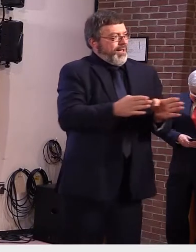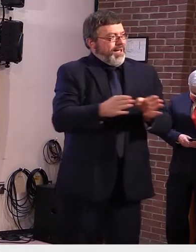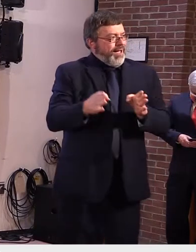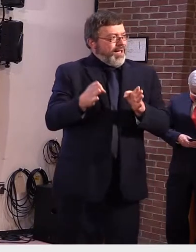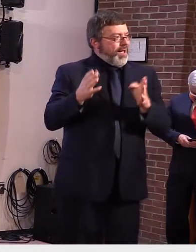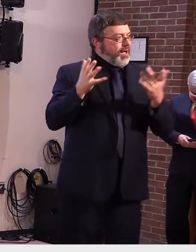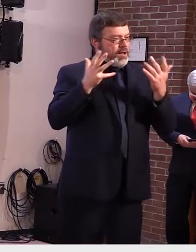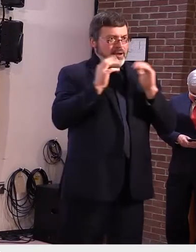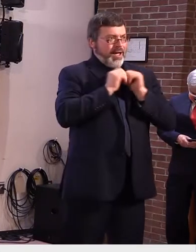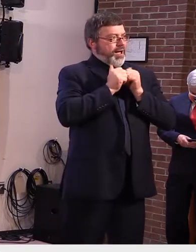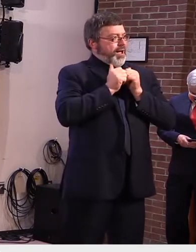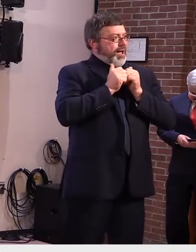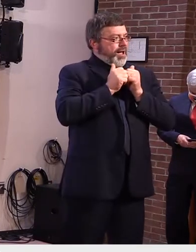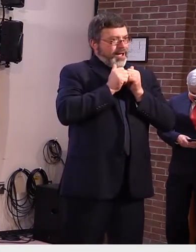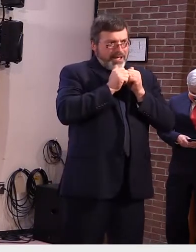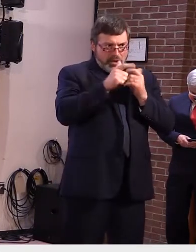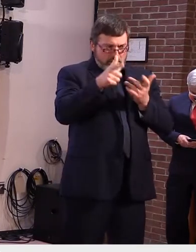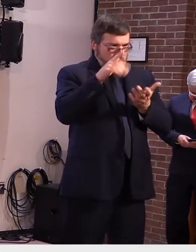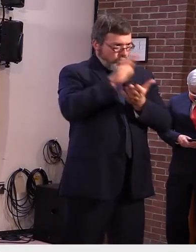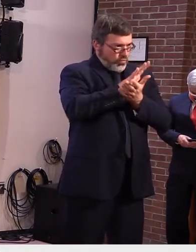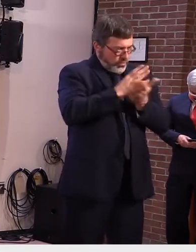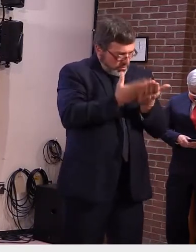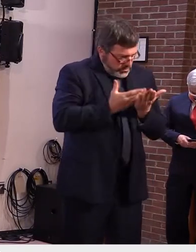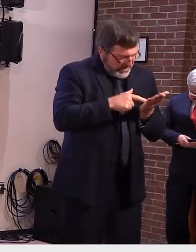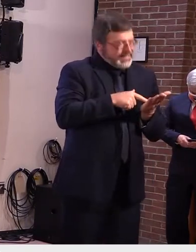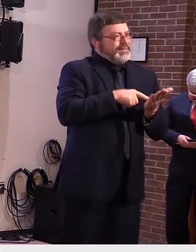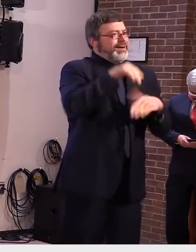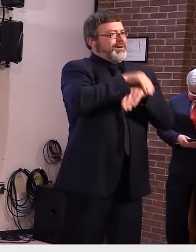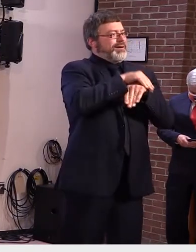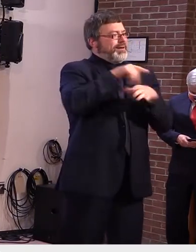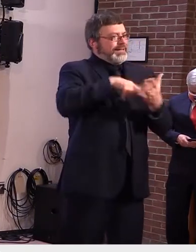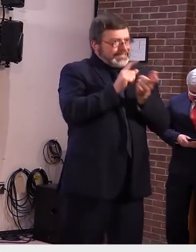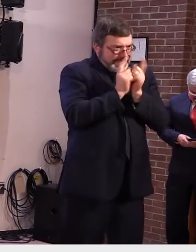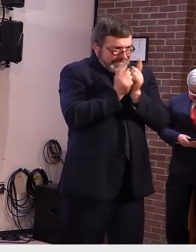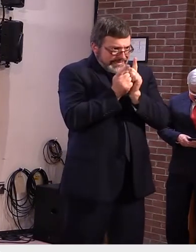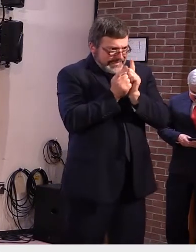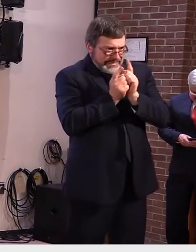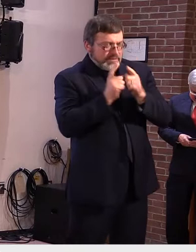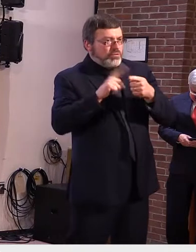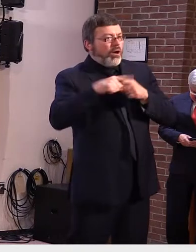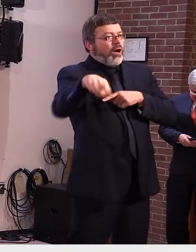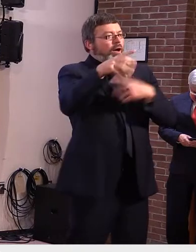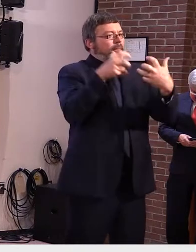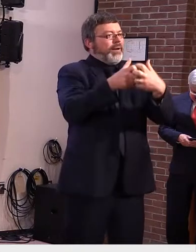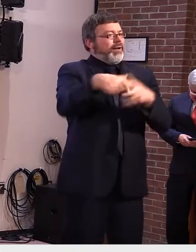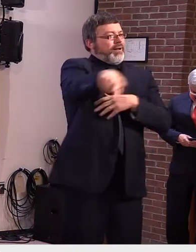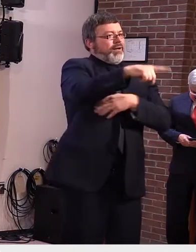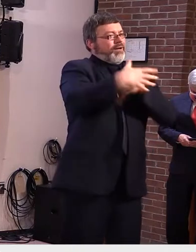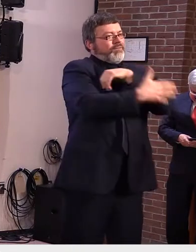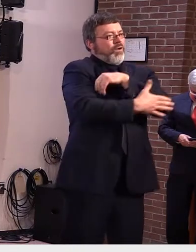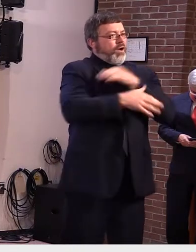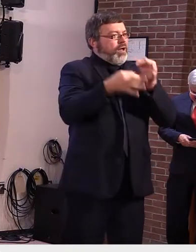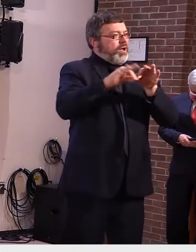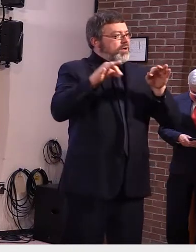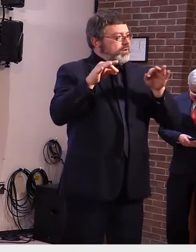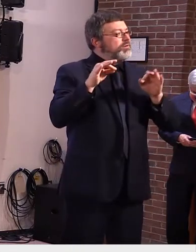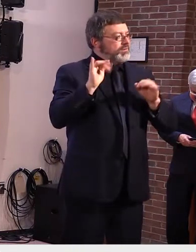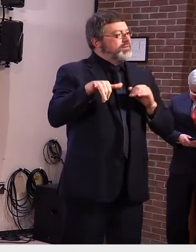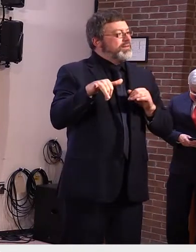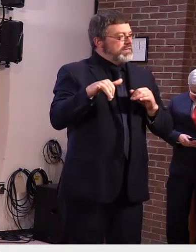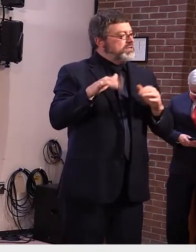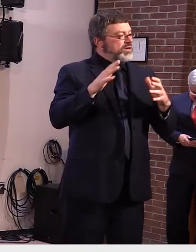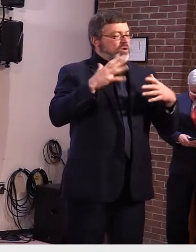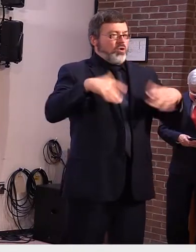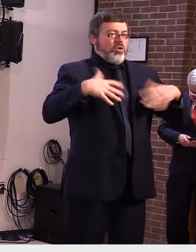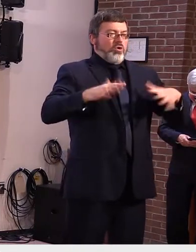in-person learning. This was and remains challenging work, but it is also inspiring work. We are so grateful